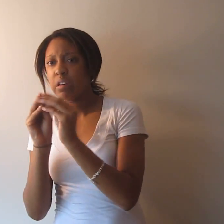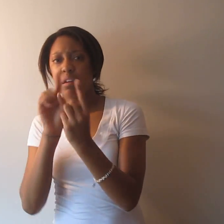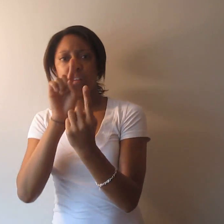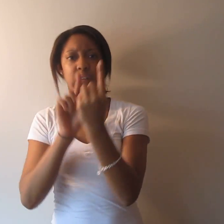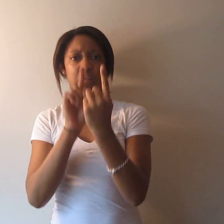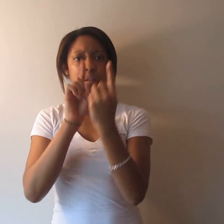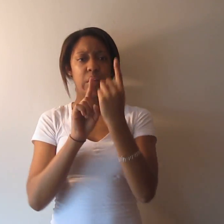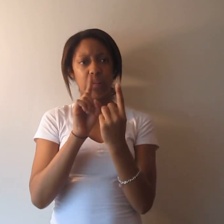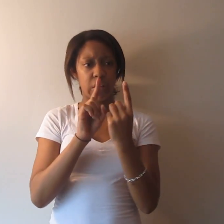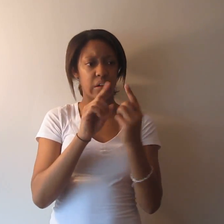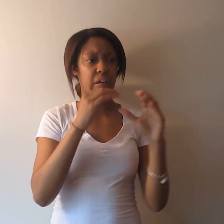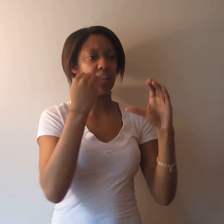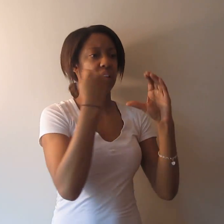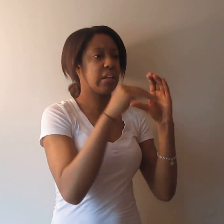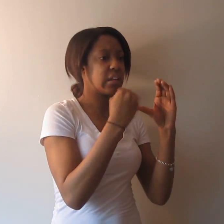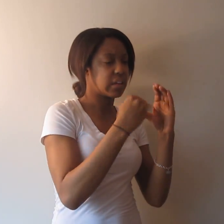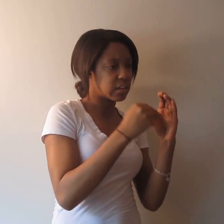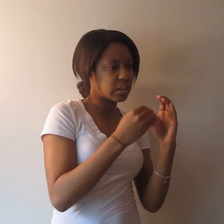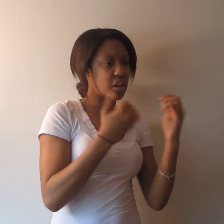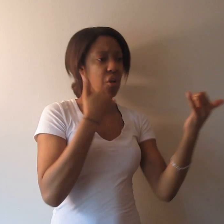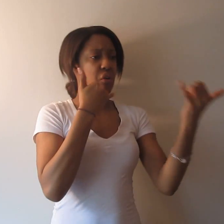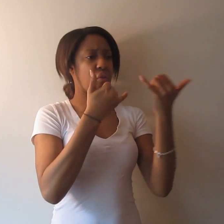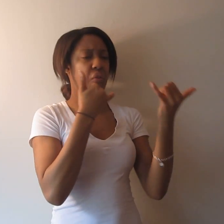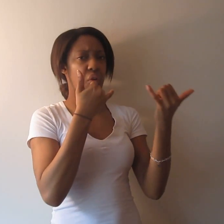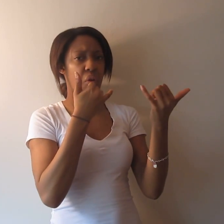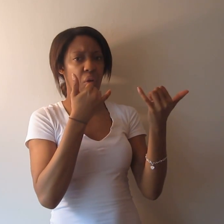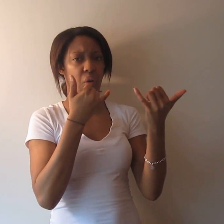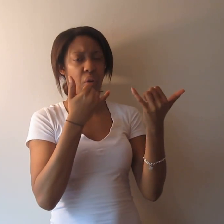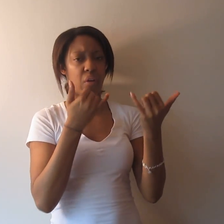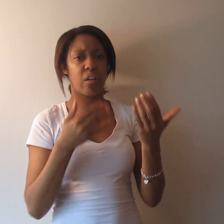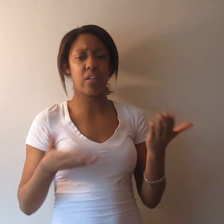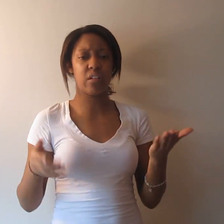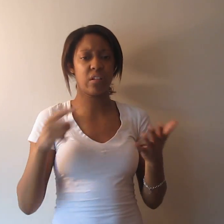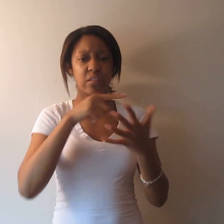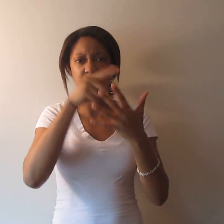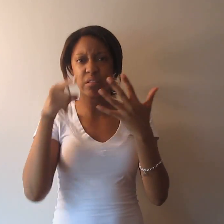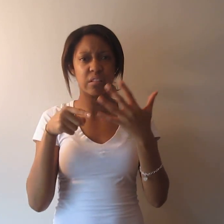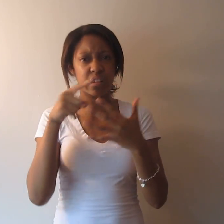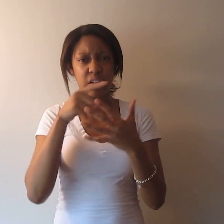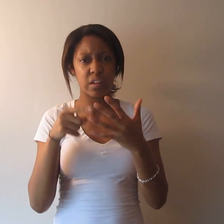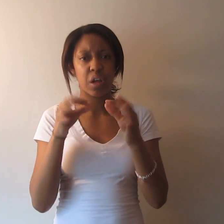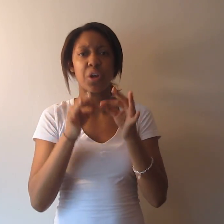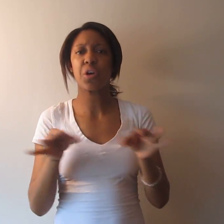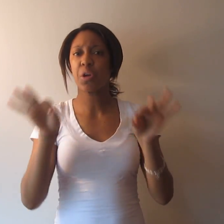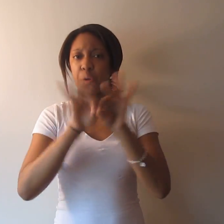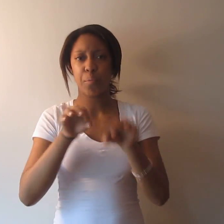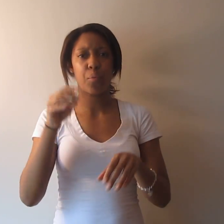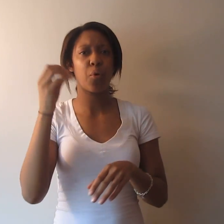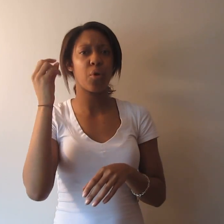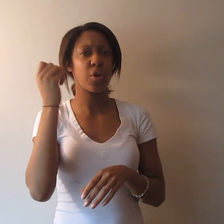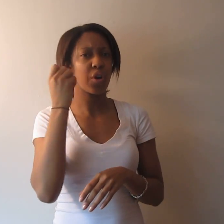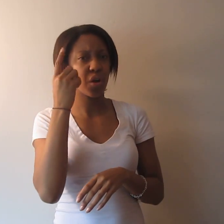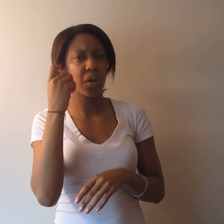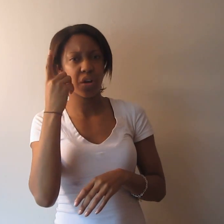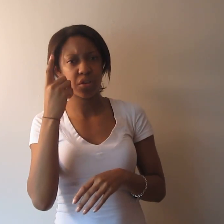Those type of points need to be covered. And it's important that you know all of these in order to help you have a better rapport with the company.